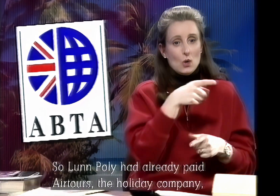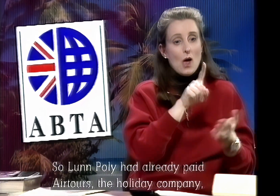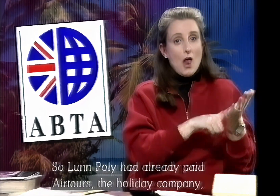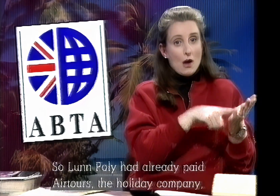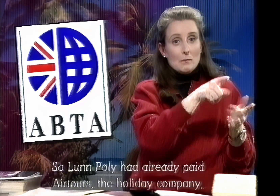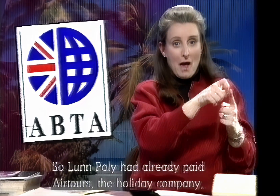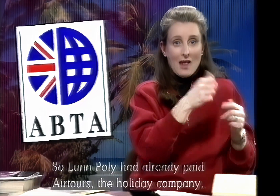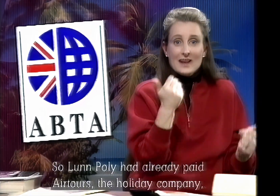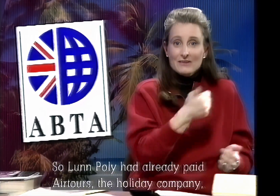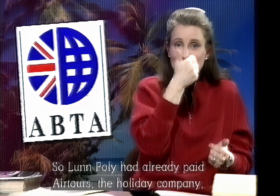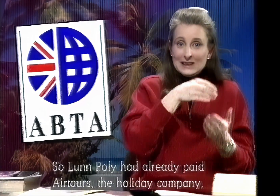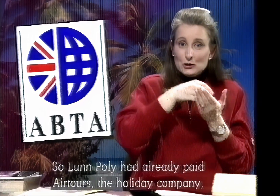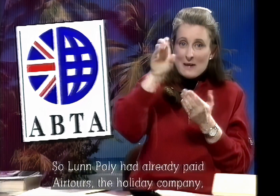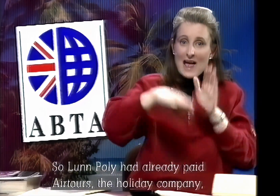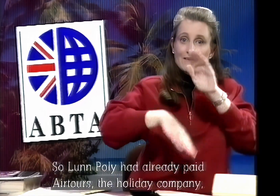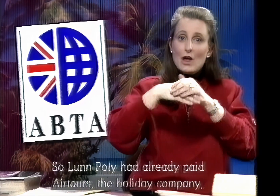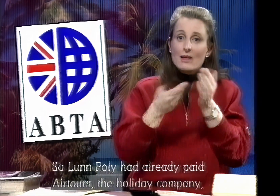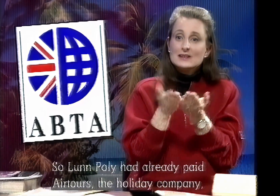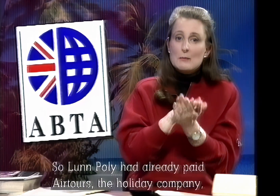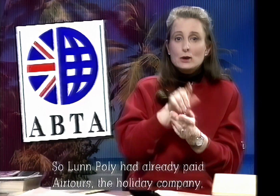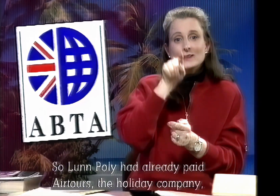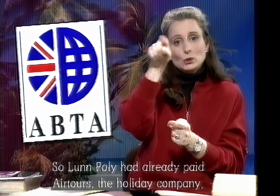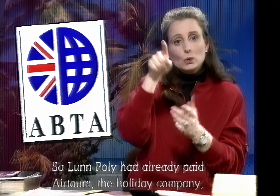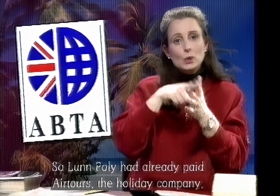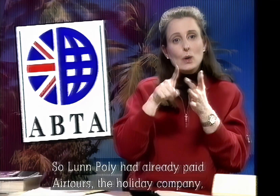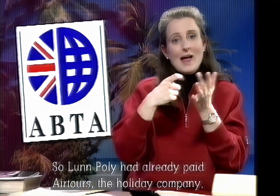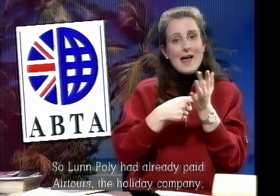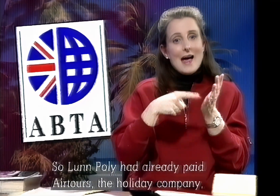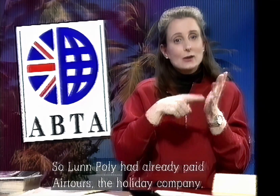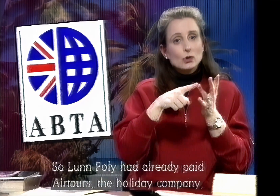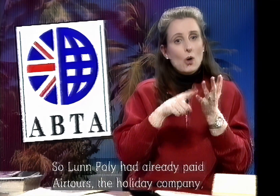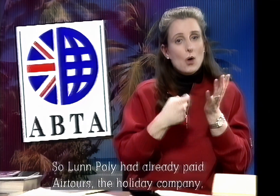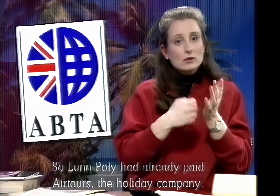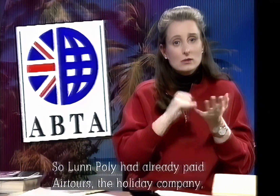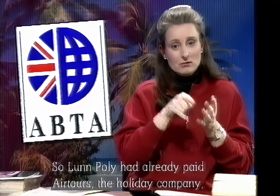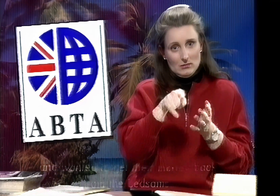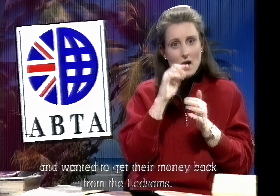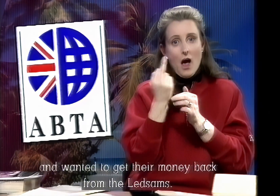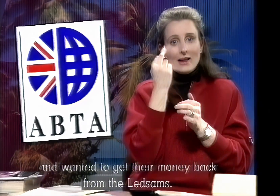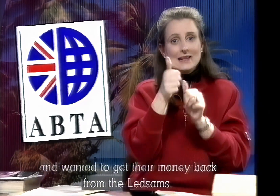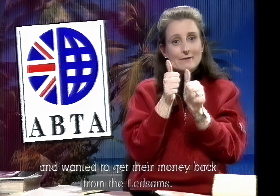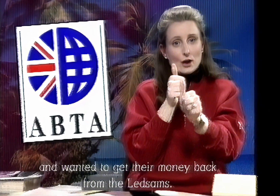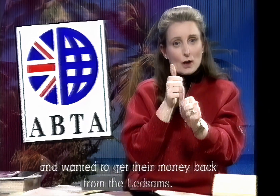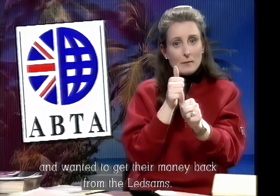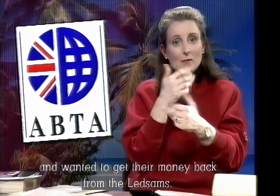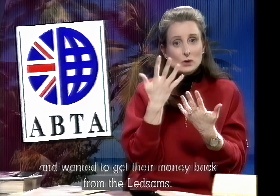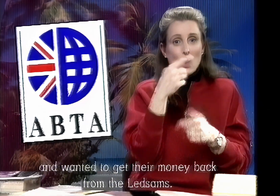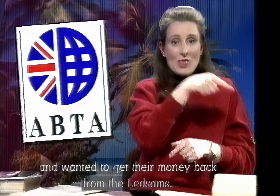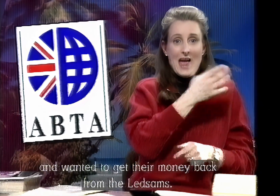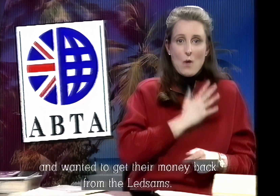So Lampolly had already paid up front to Airtours, the holiday company, and wanted to get